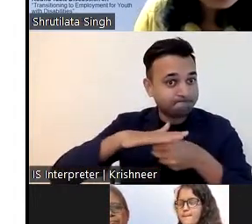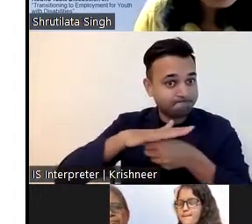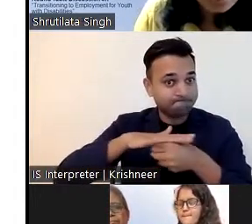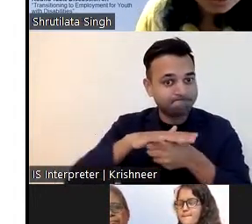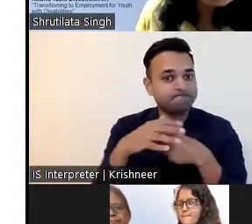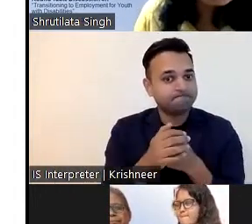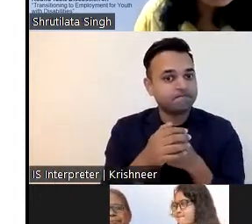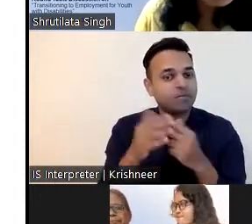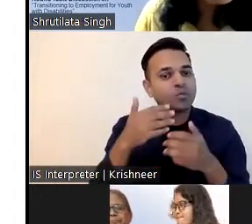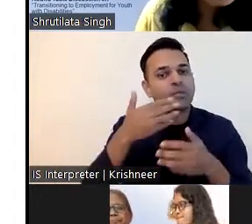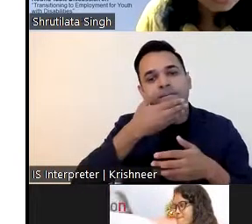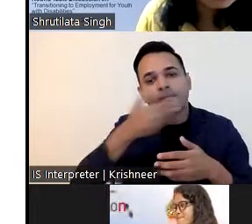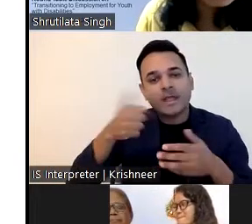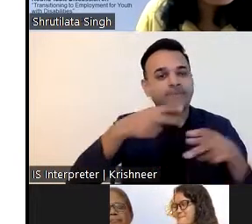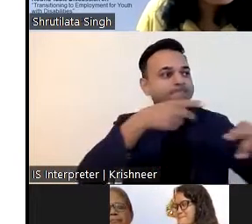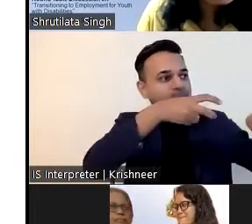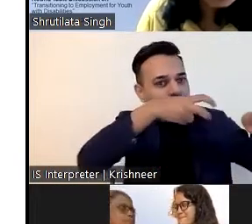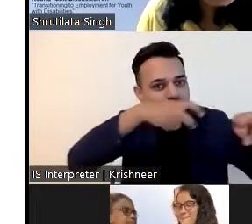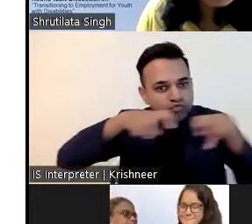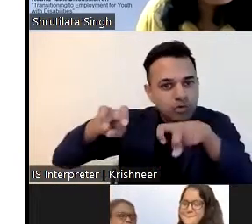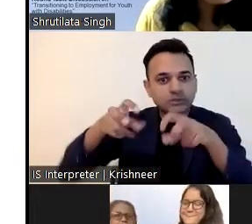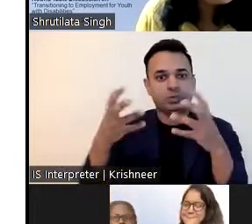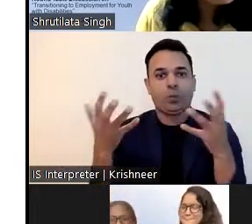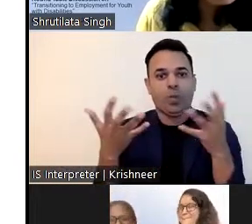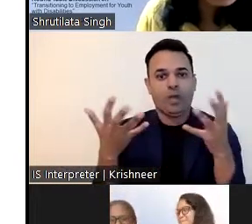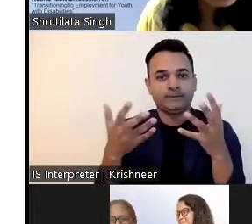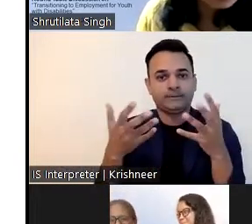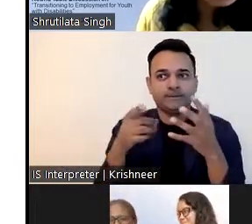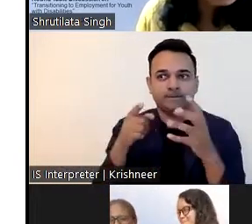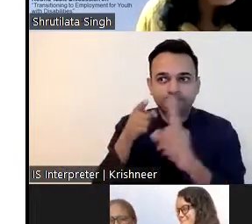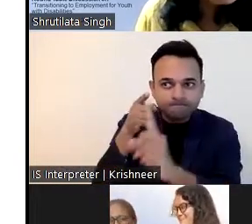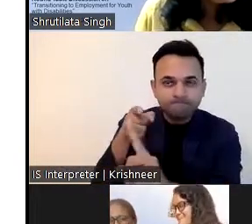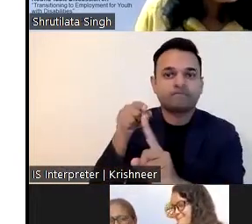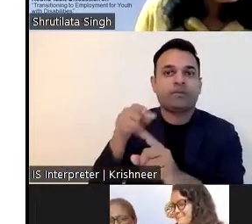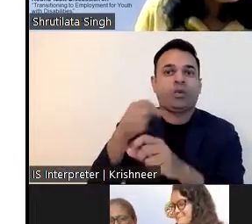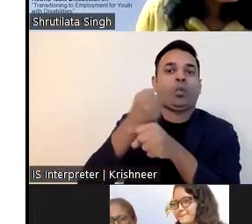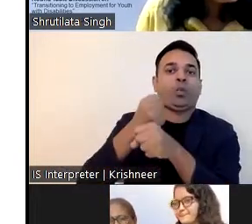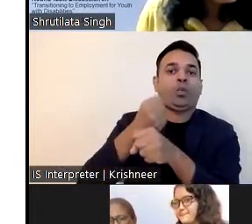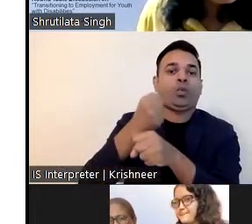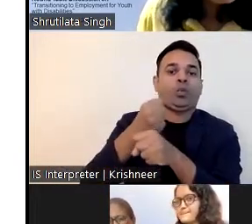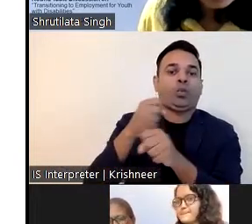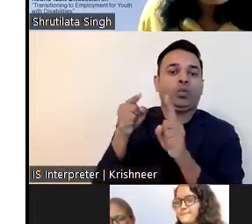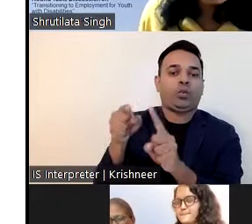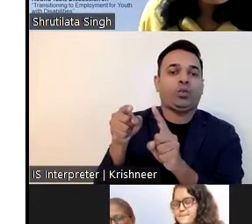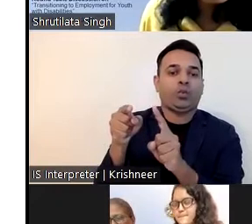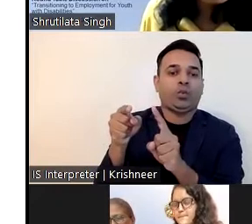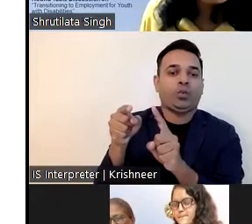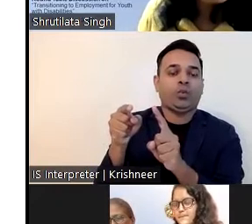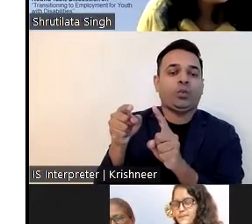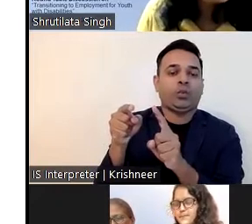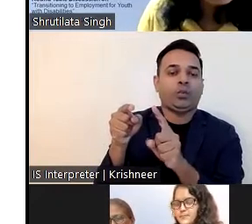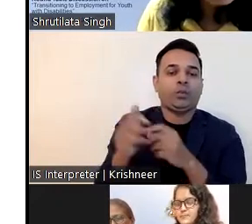it is important to have skills that can help us not to prove ourselves.